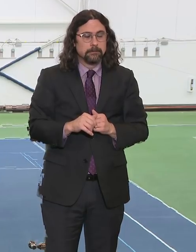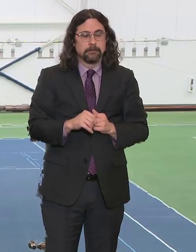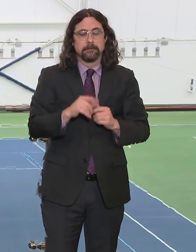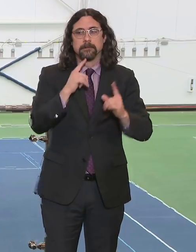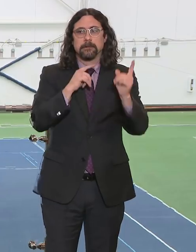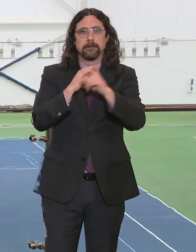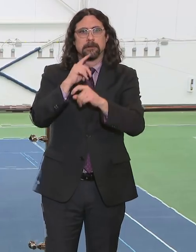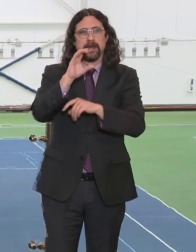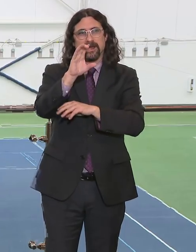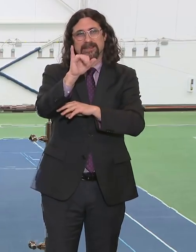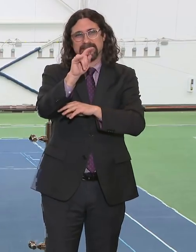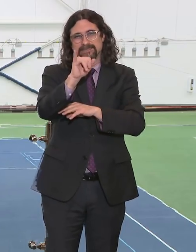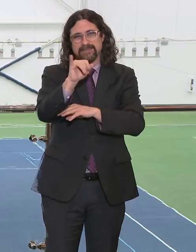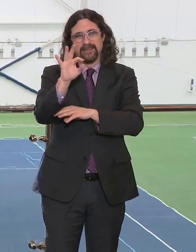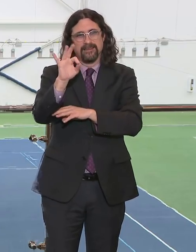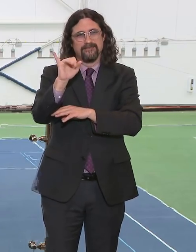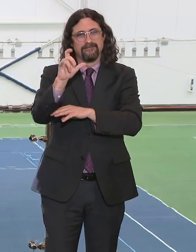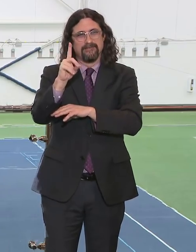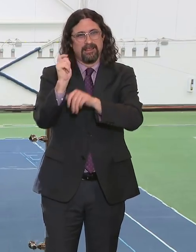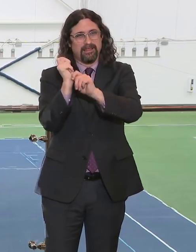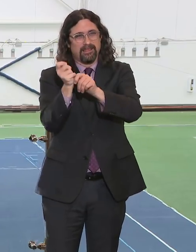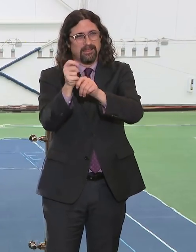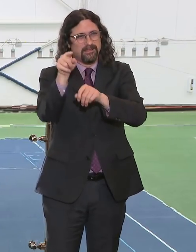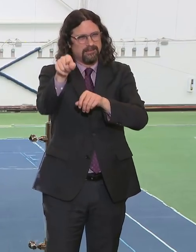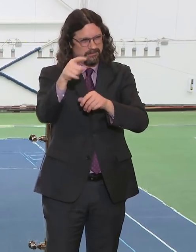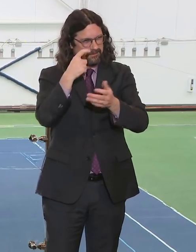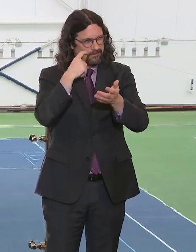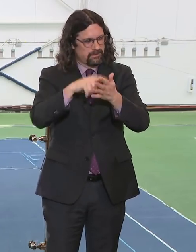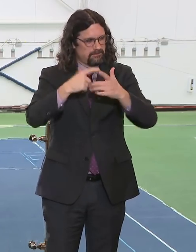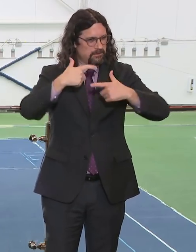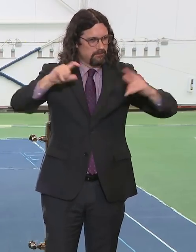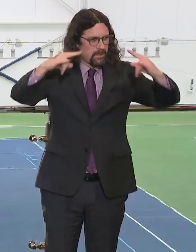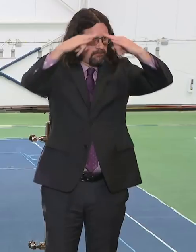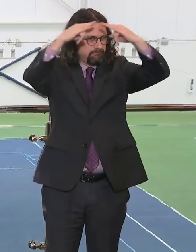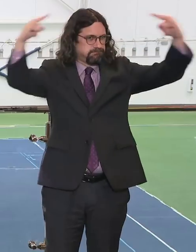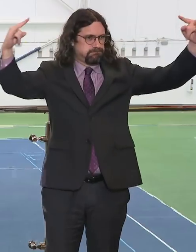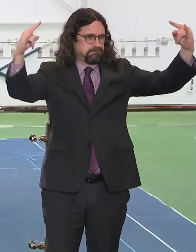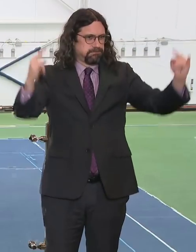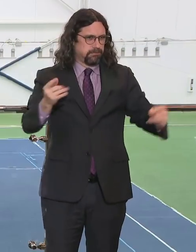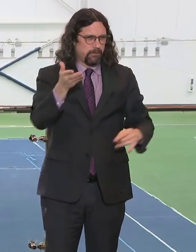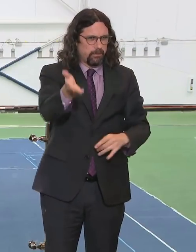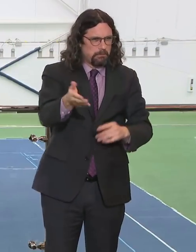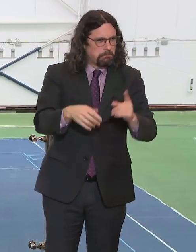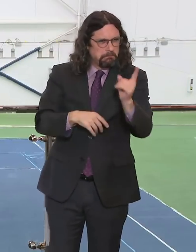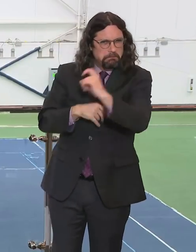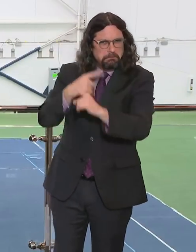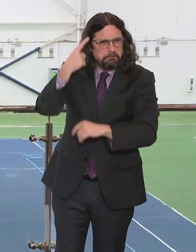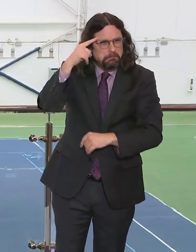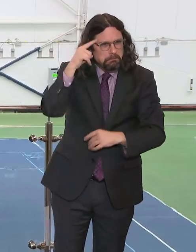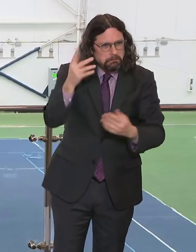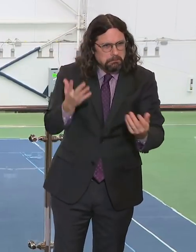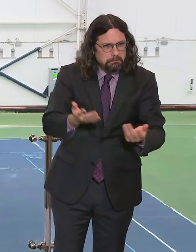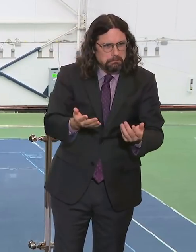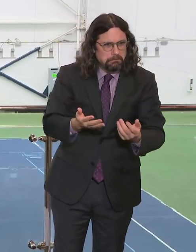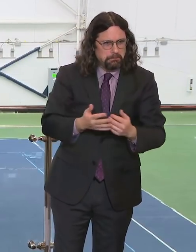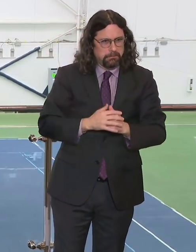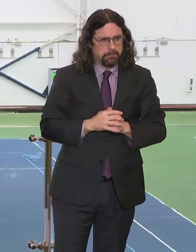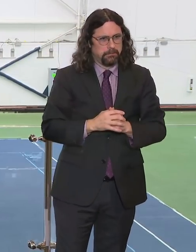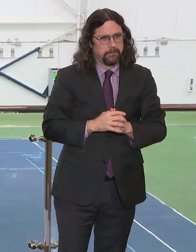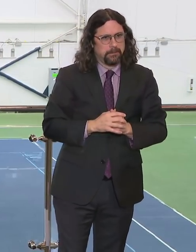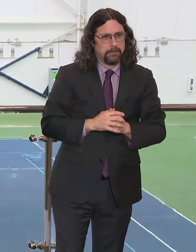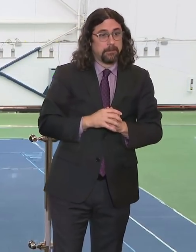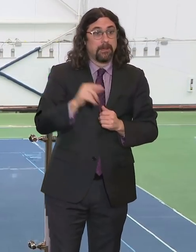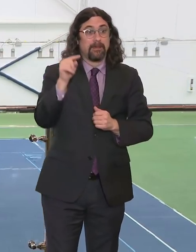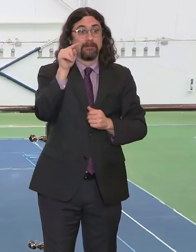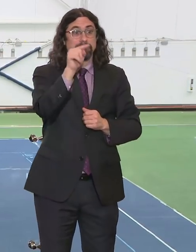through this process, as other clinics were set up, we co-located the FEMA operations with our health and hospitals. And so we left the tent up there for right now